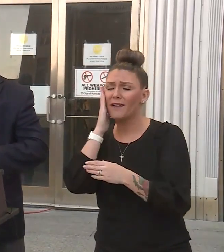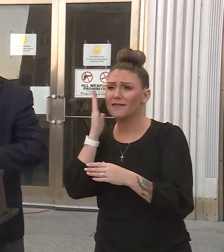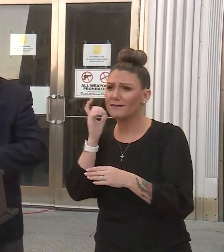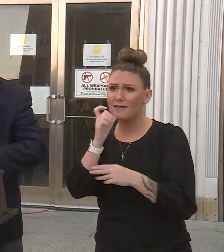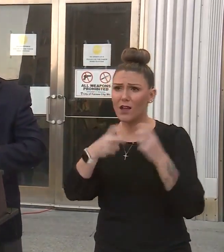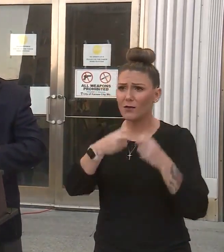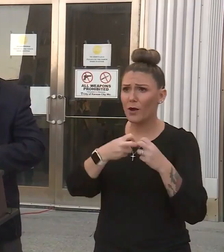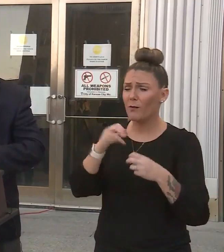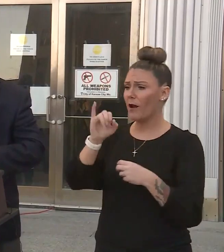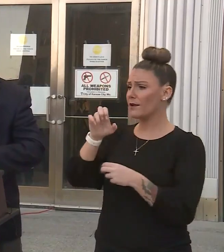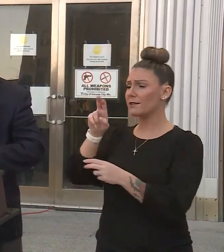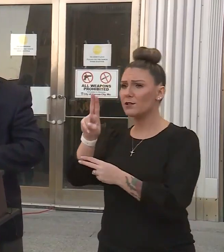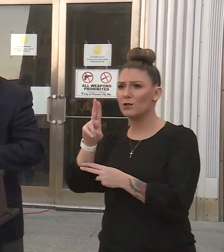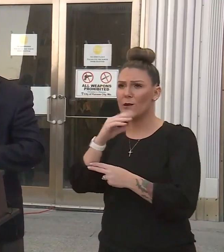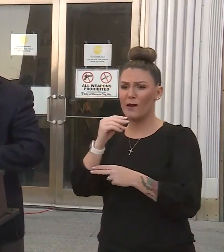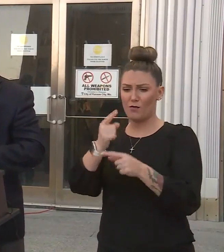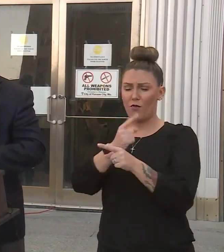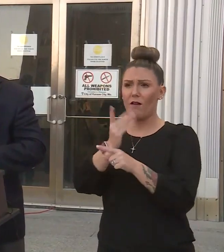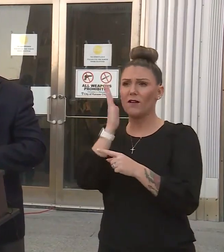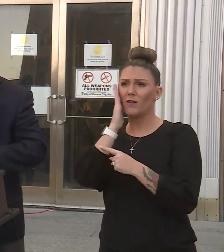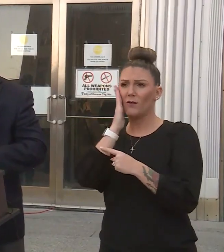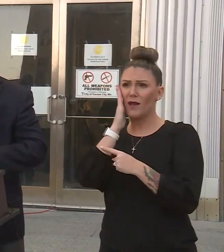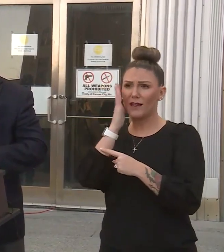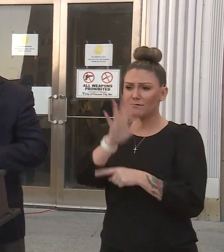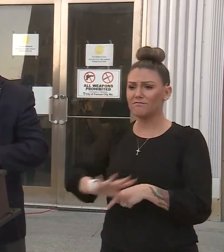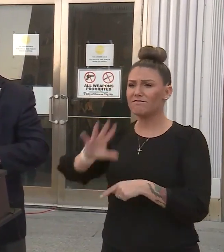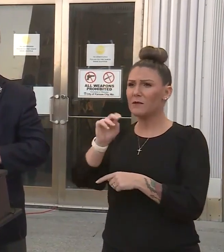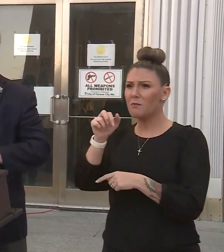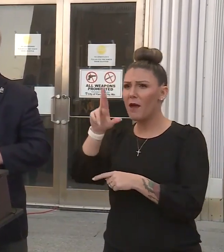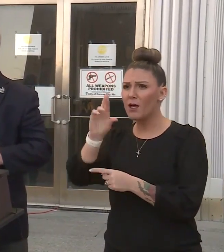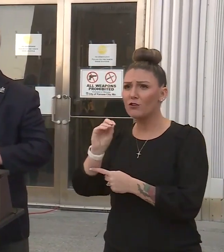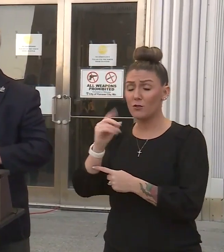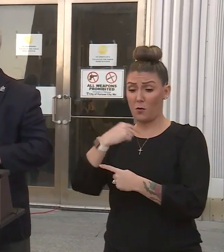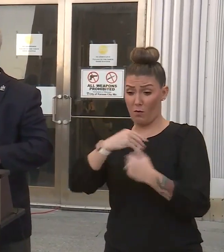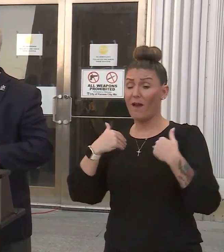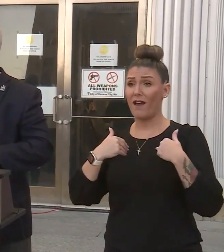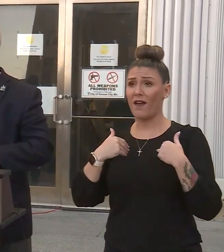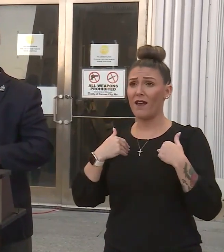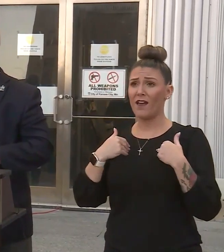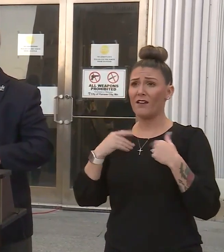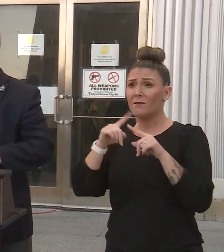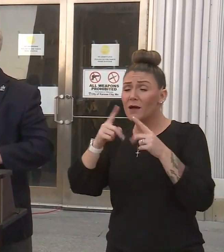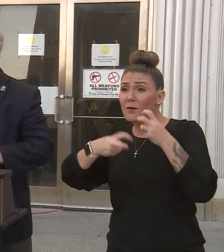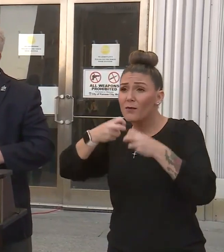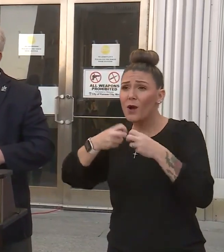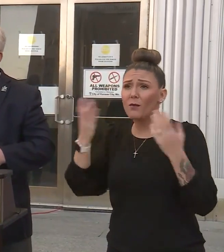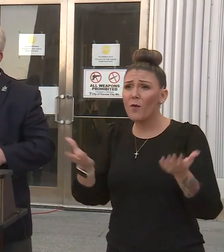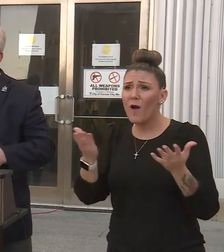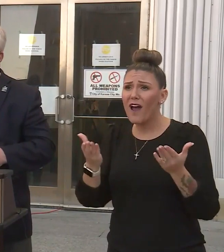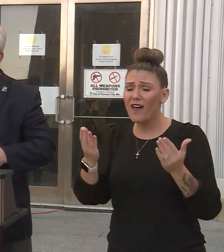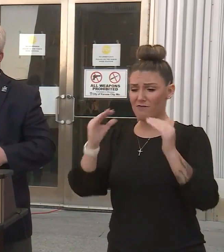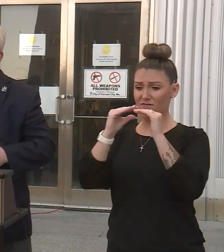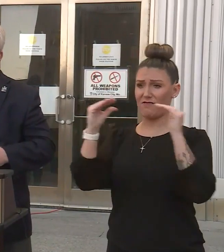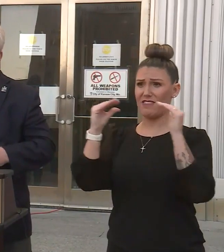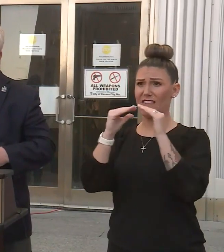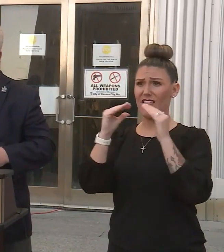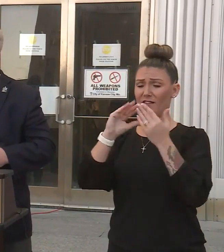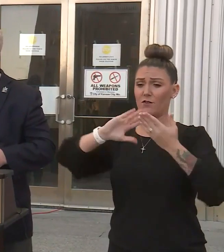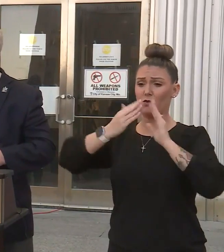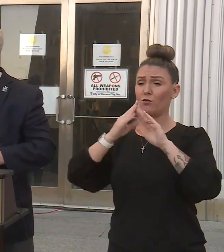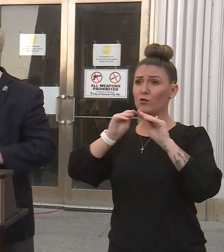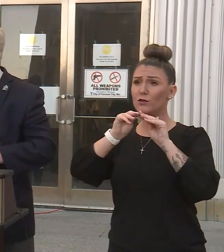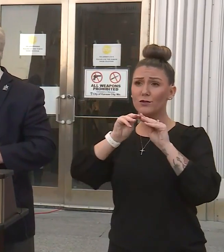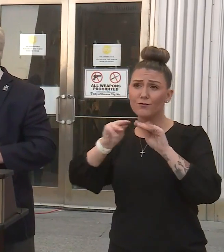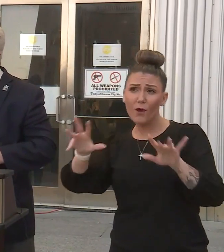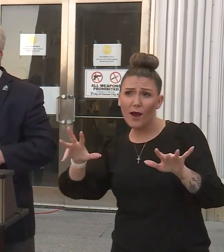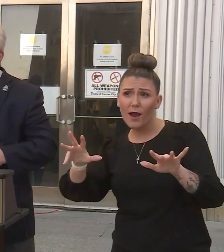ICU and regular beds in the metro area. We do. The problem is that the level of community spread